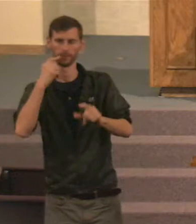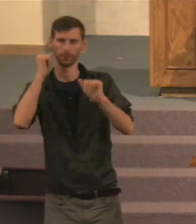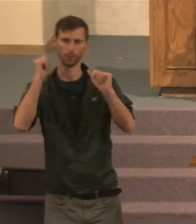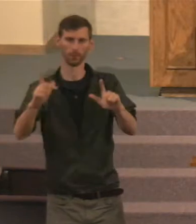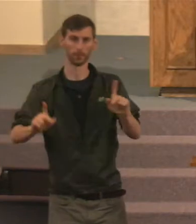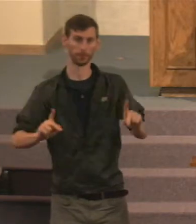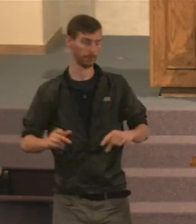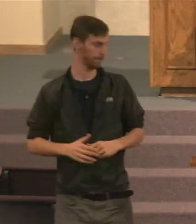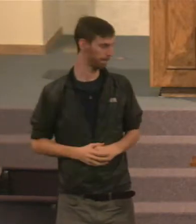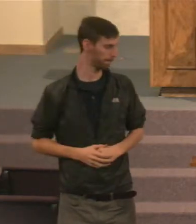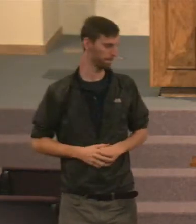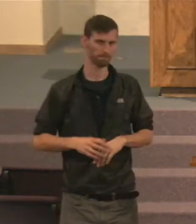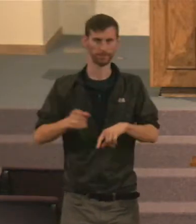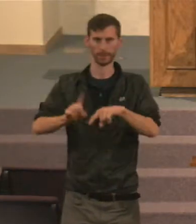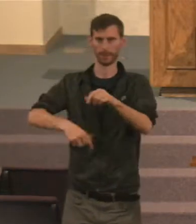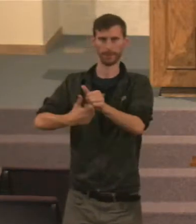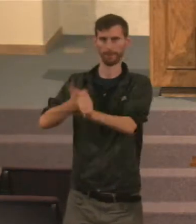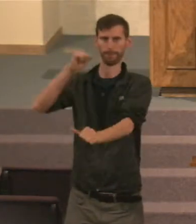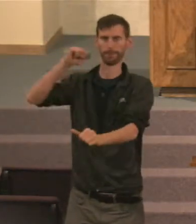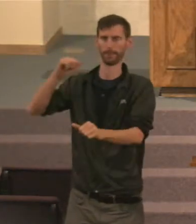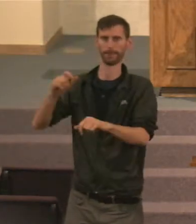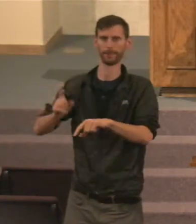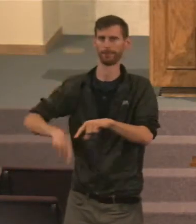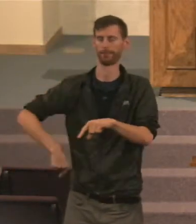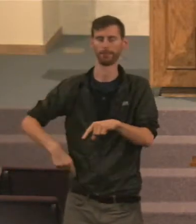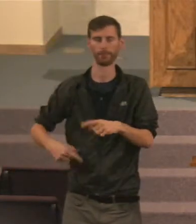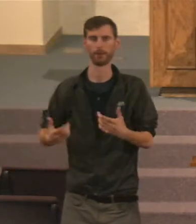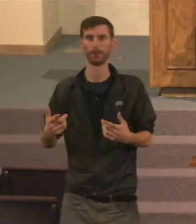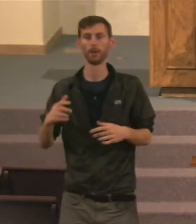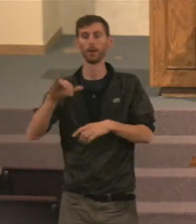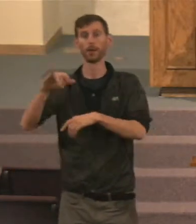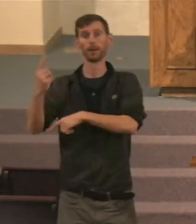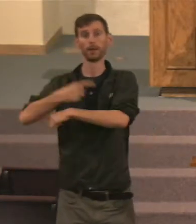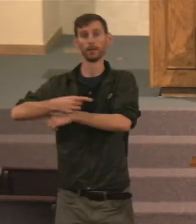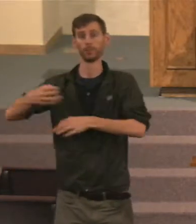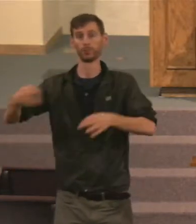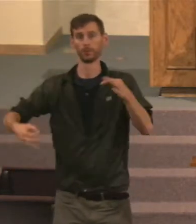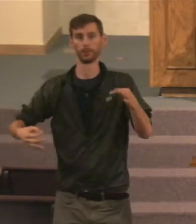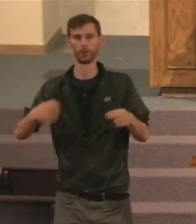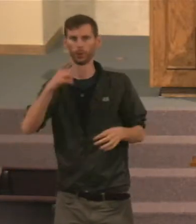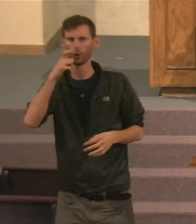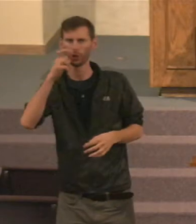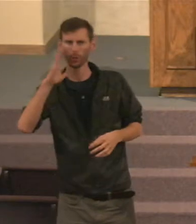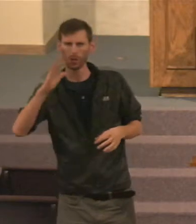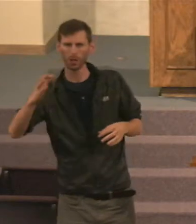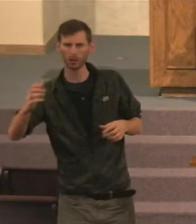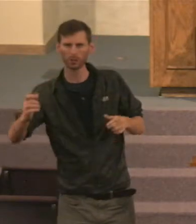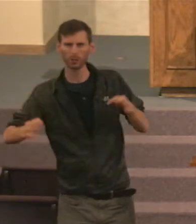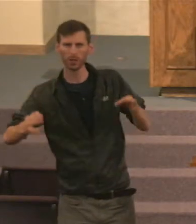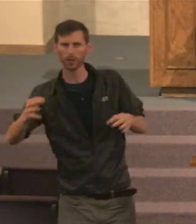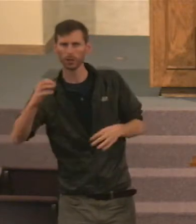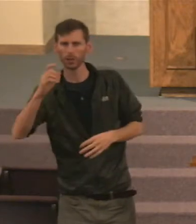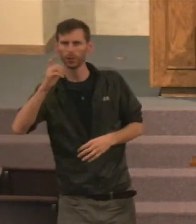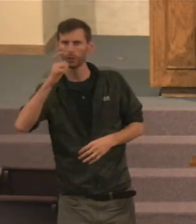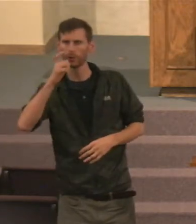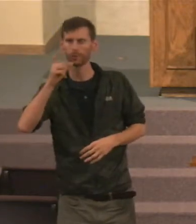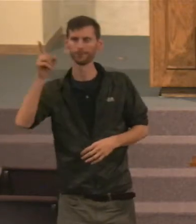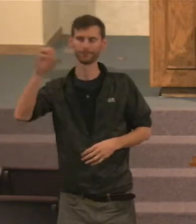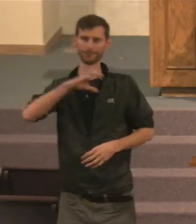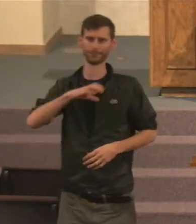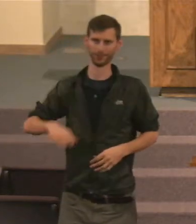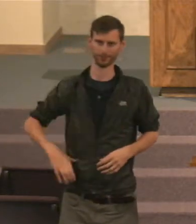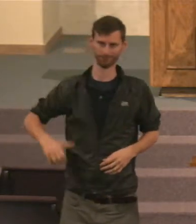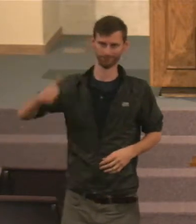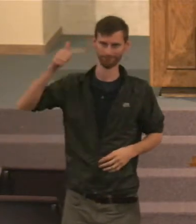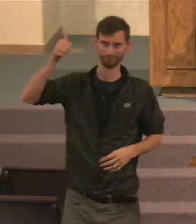escape that. On the day of judgment, Christ Himself, Is going to be the judge, For all of us. Acts